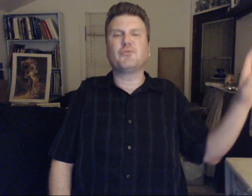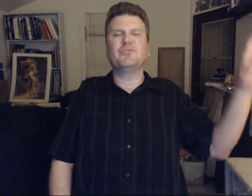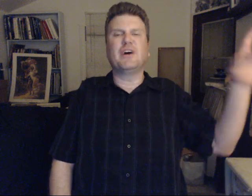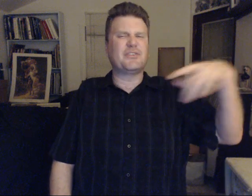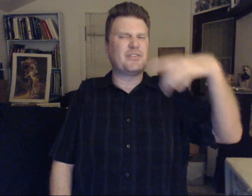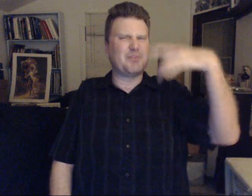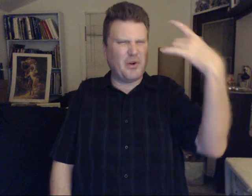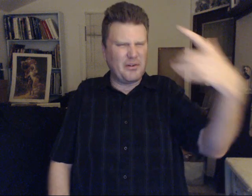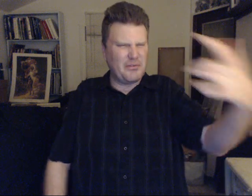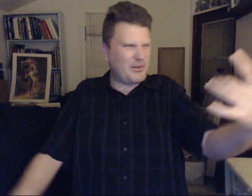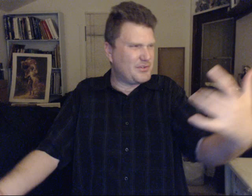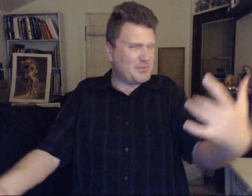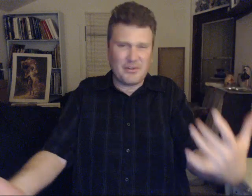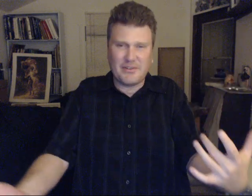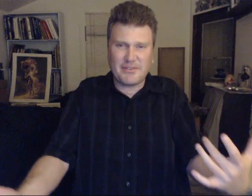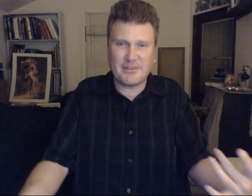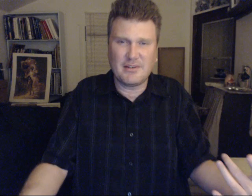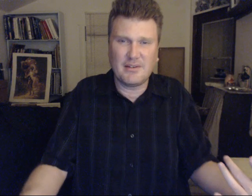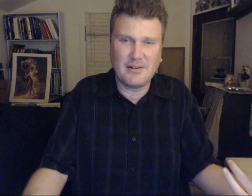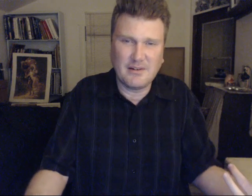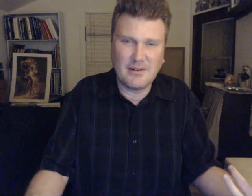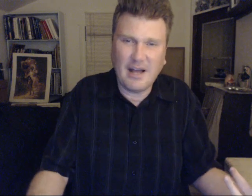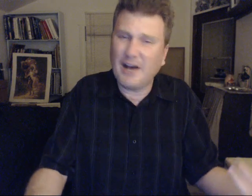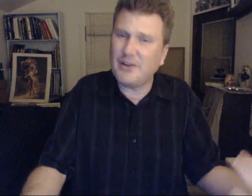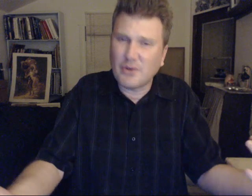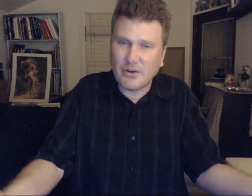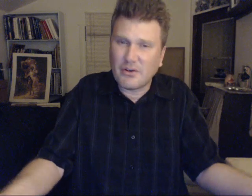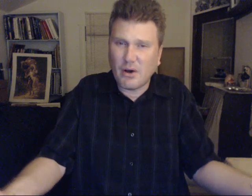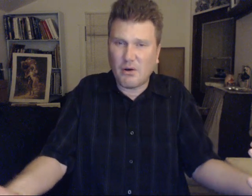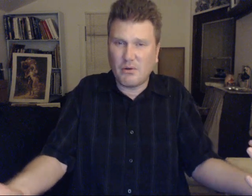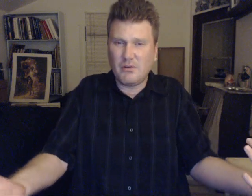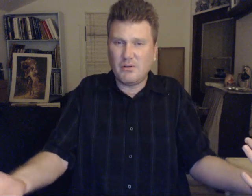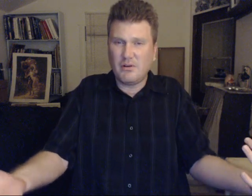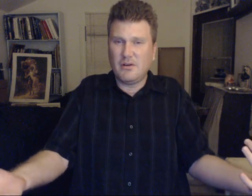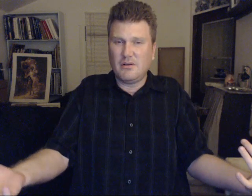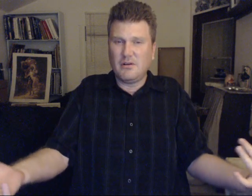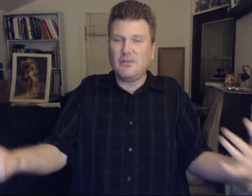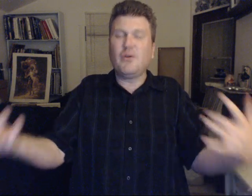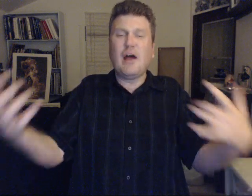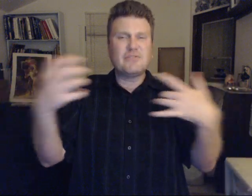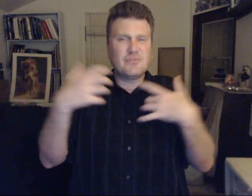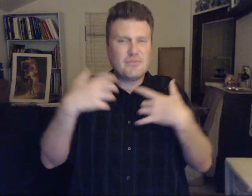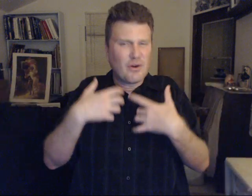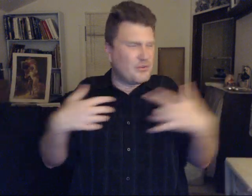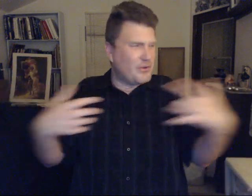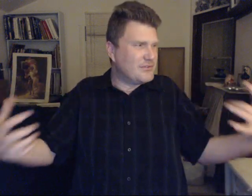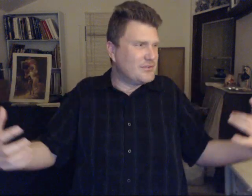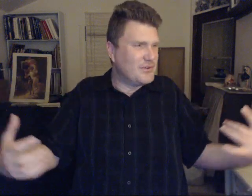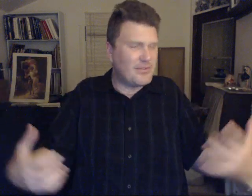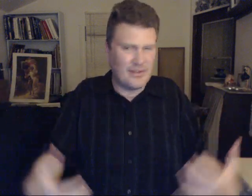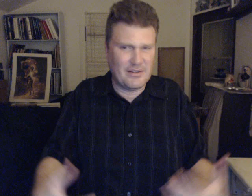realize this is part of your experience. How are you going to know? You have to learn. You have to do things.